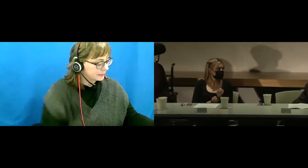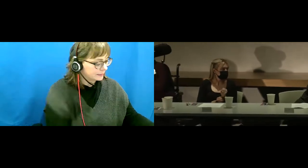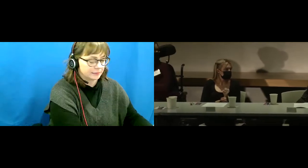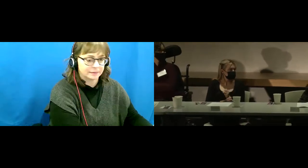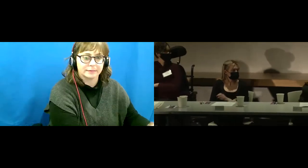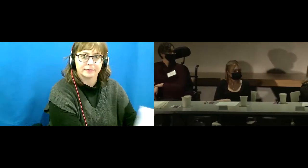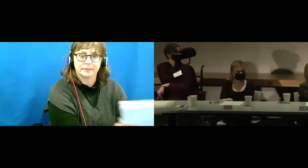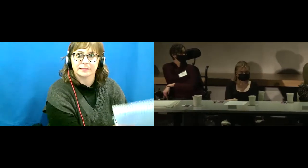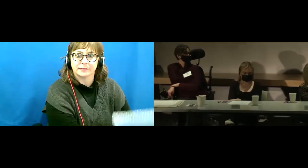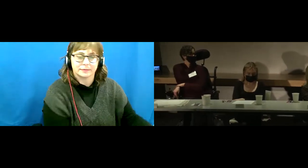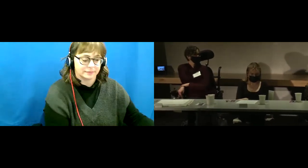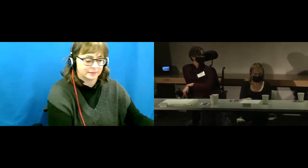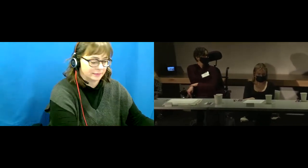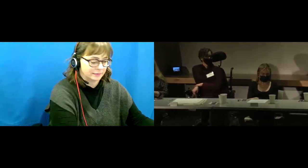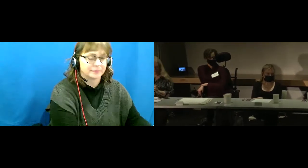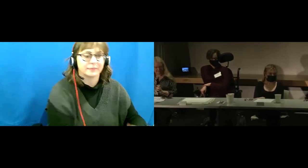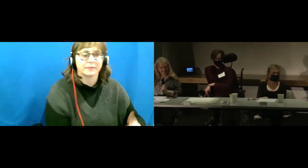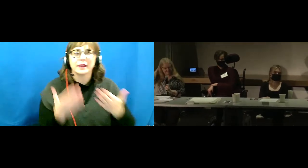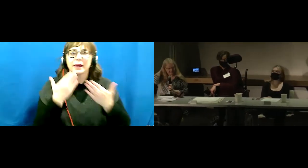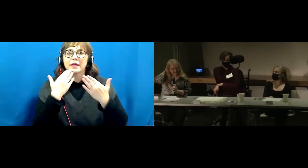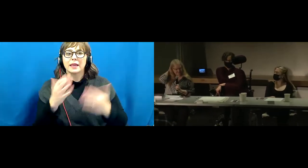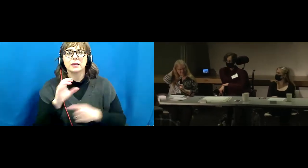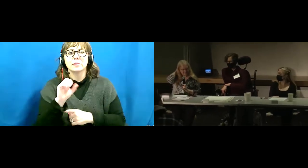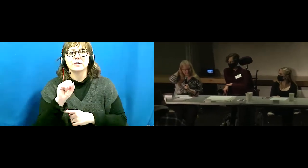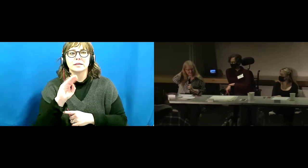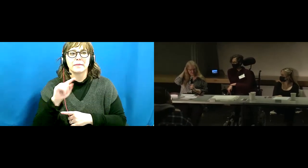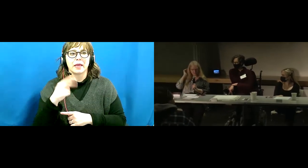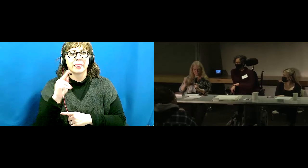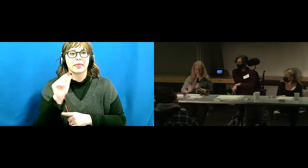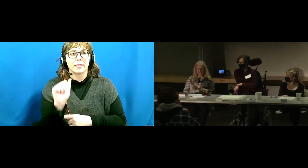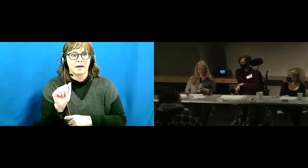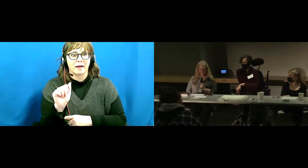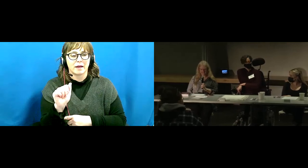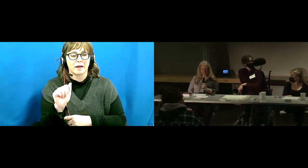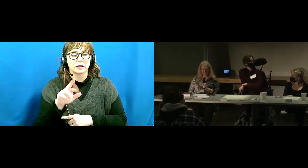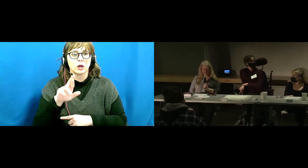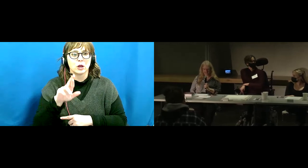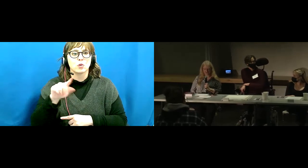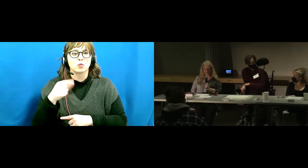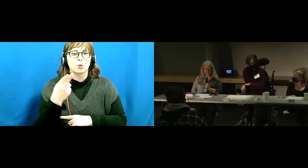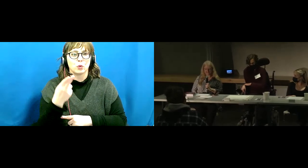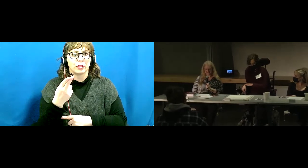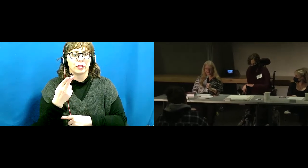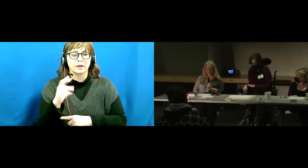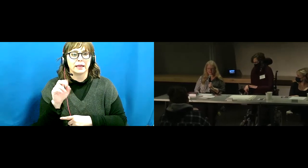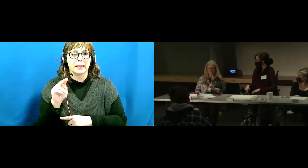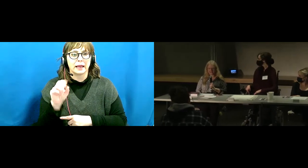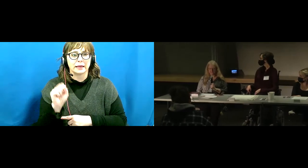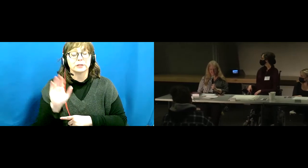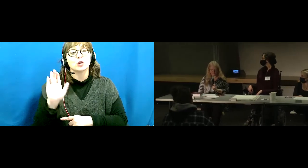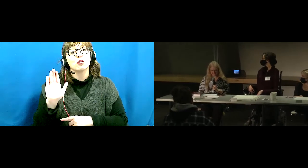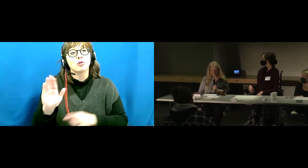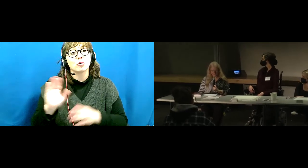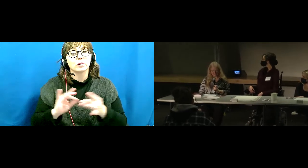Thank you, Samantha. Our next reader is Ruth Enns, and her piece is called